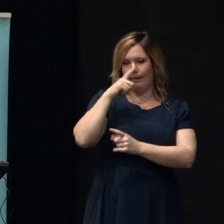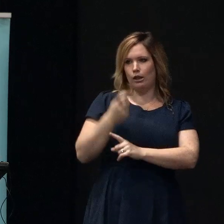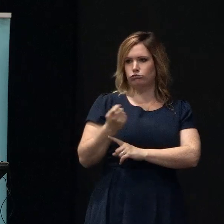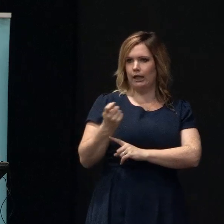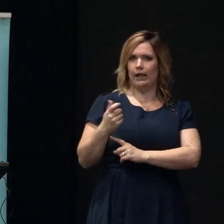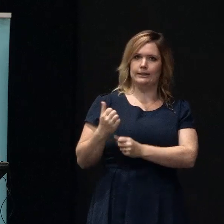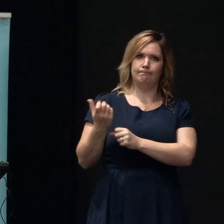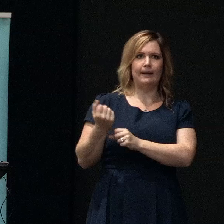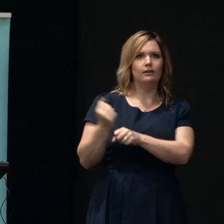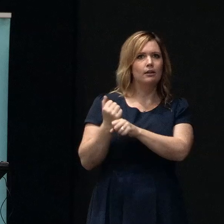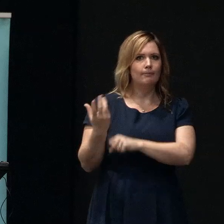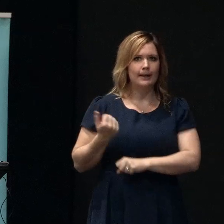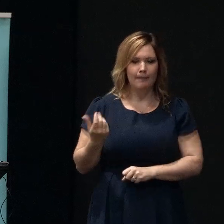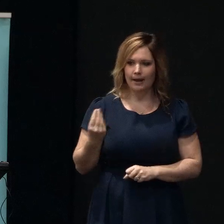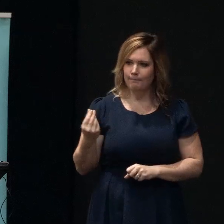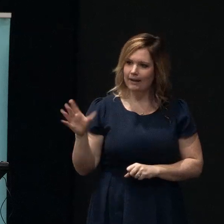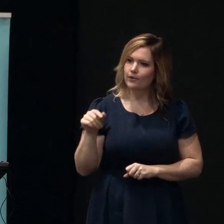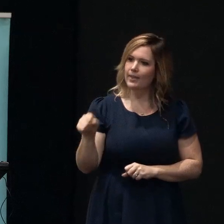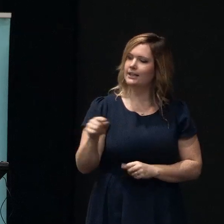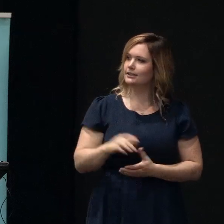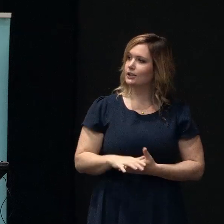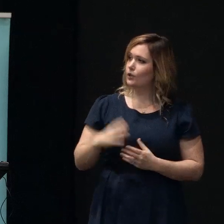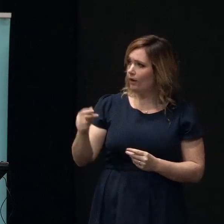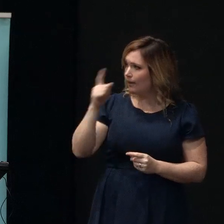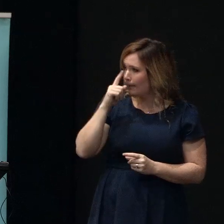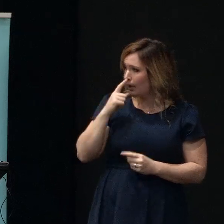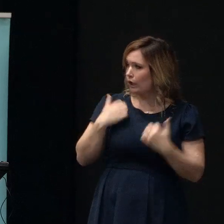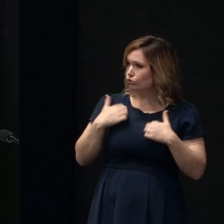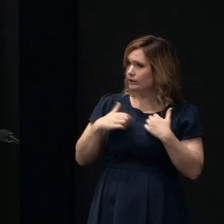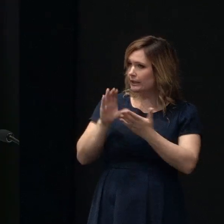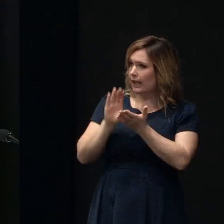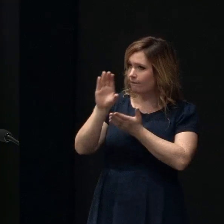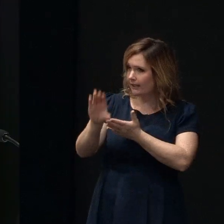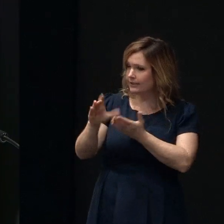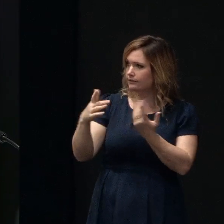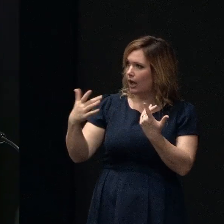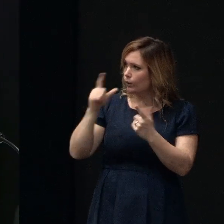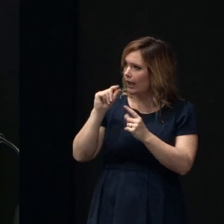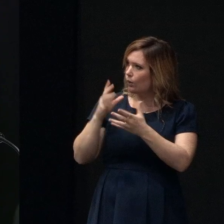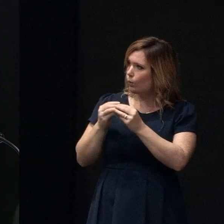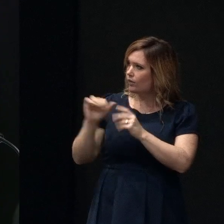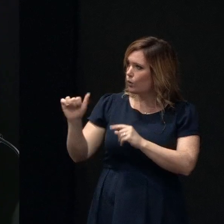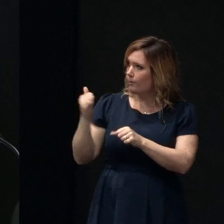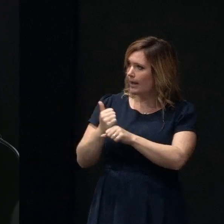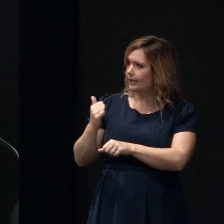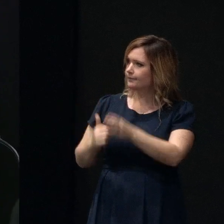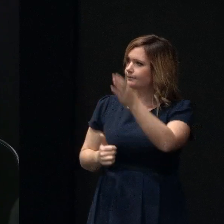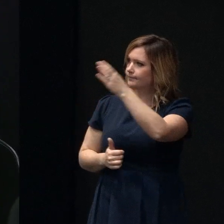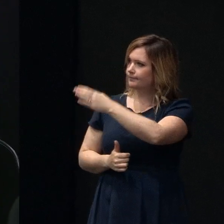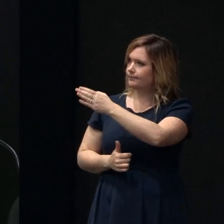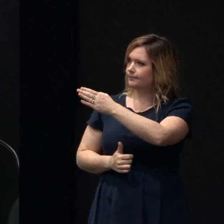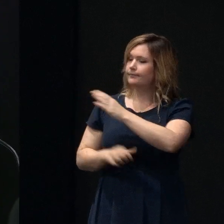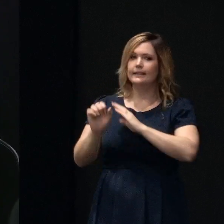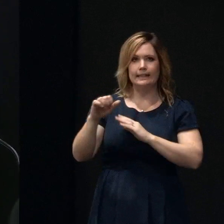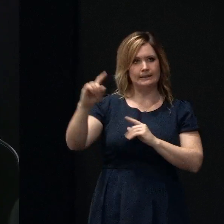just to talk a little bit about if there are people that are looking to do that how can they do that with your bank yep absolutely it's about coming and